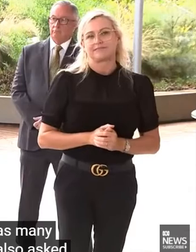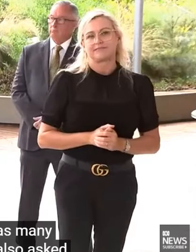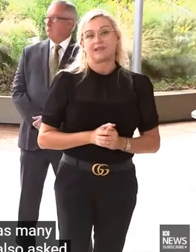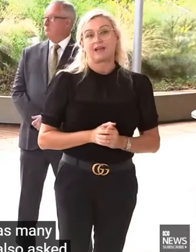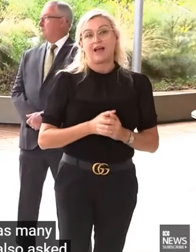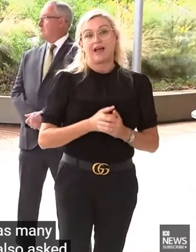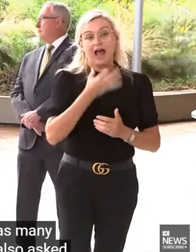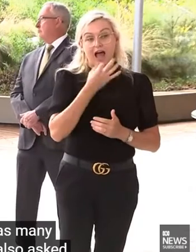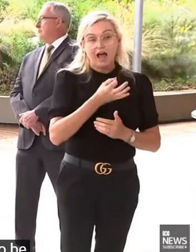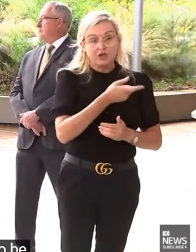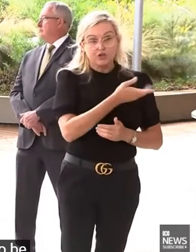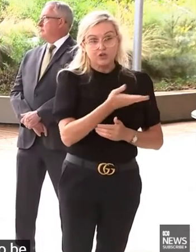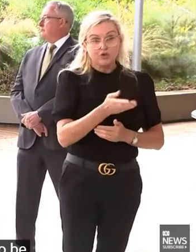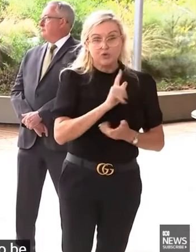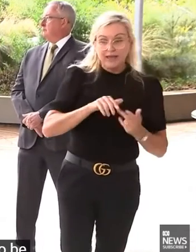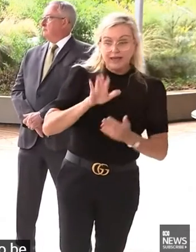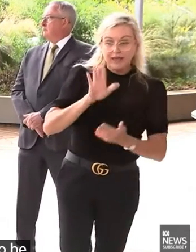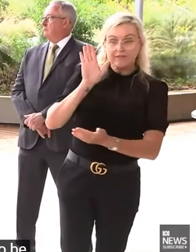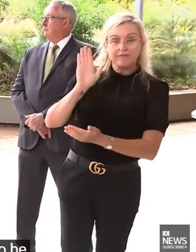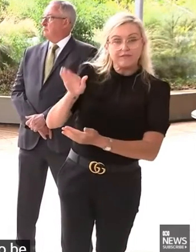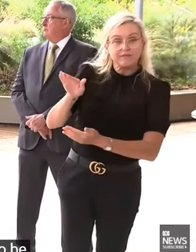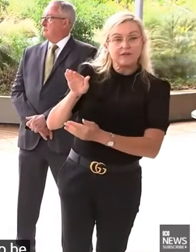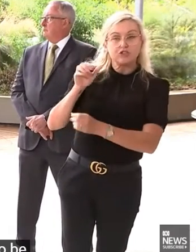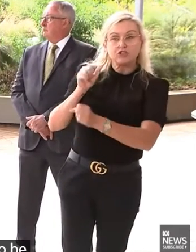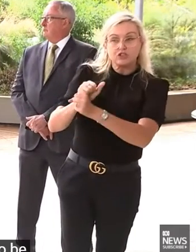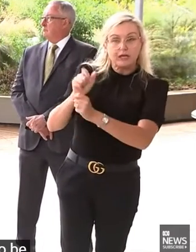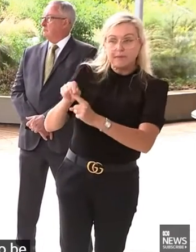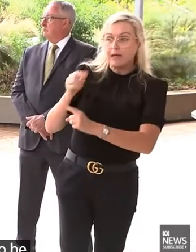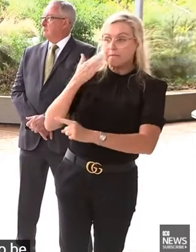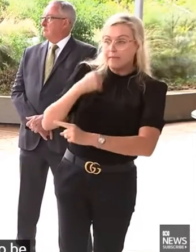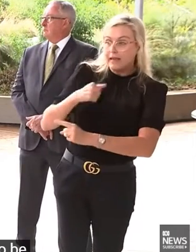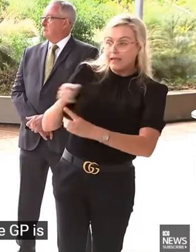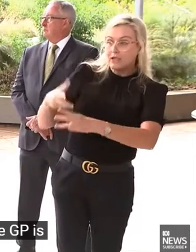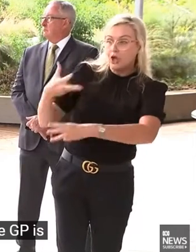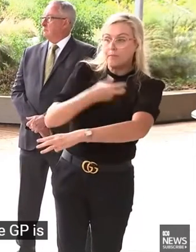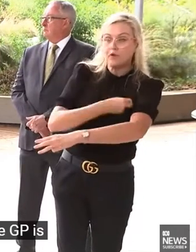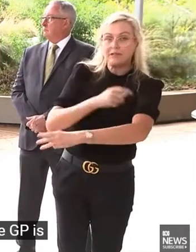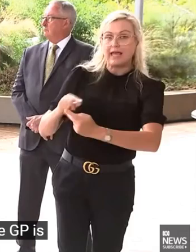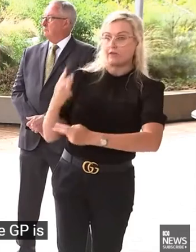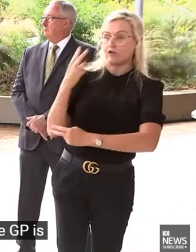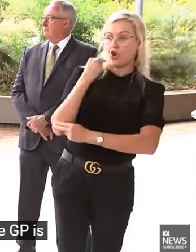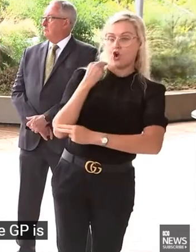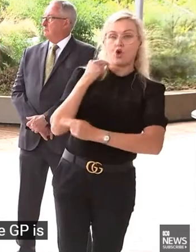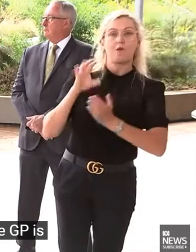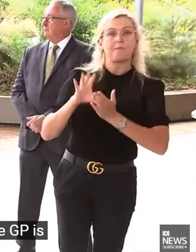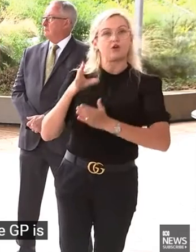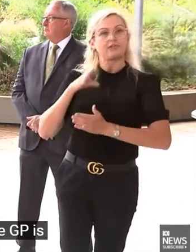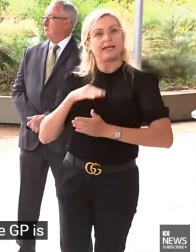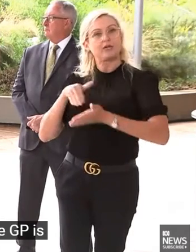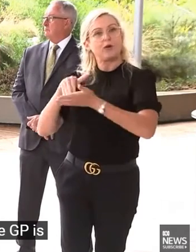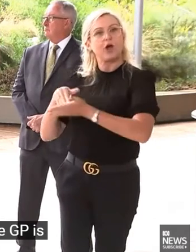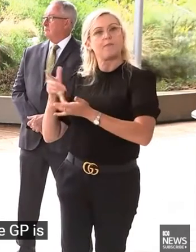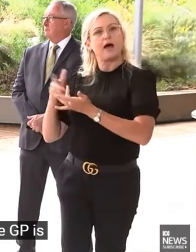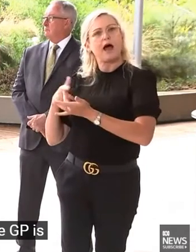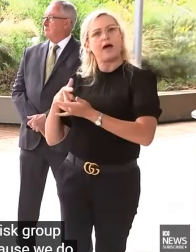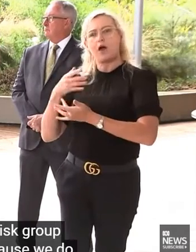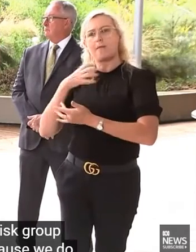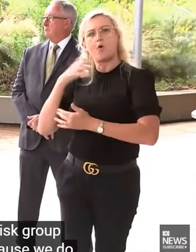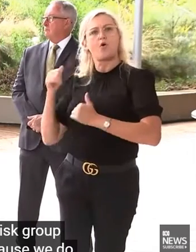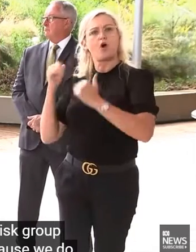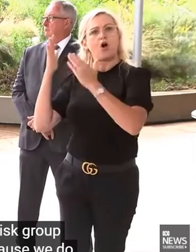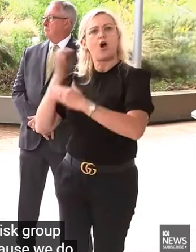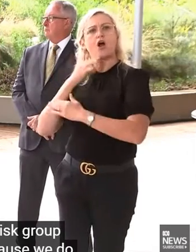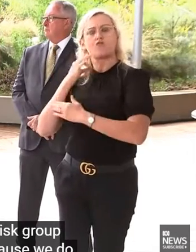understanding if the GP is prioritising someone in a higher risk group than someone else, because we do need to get those